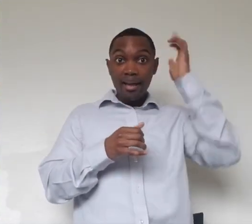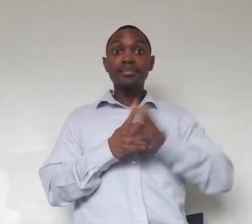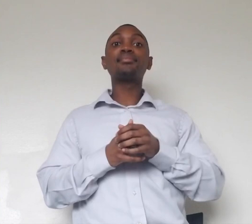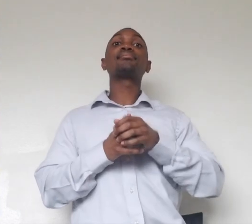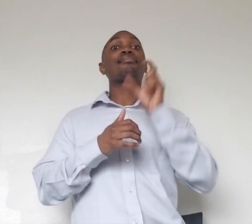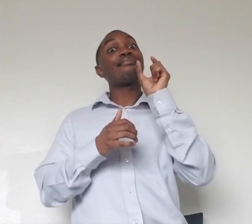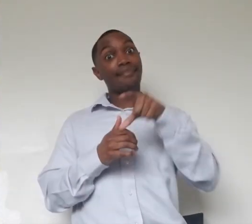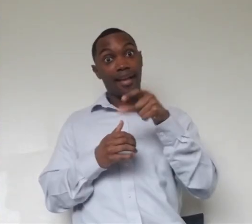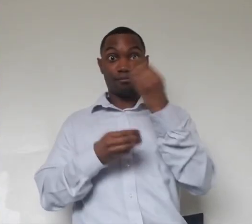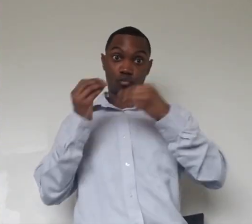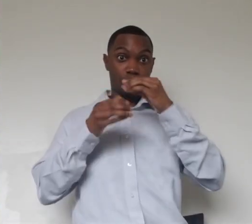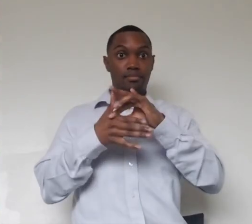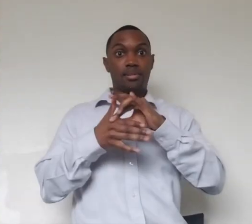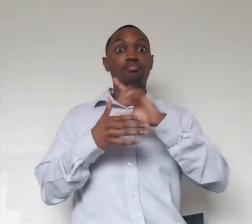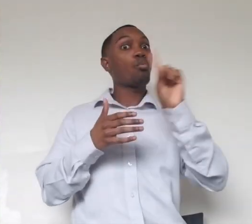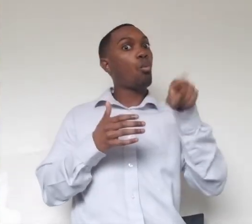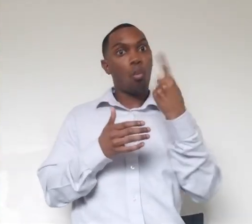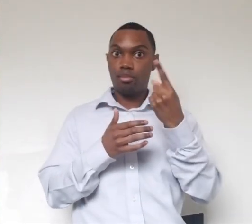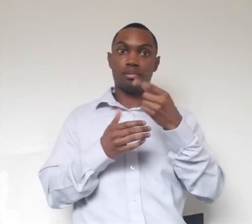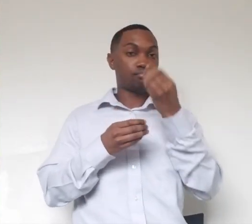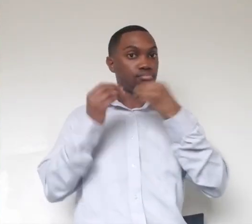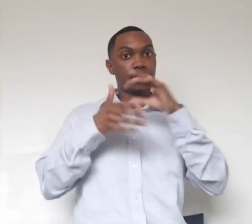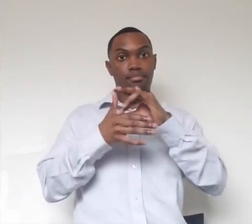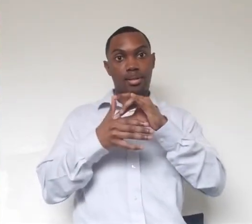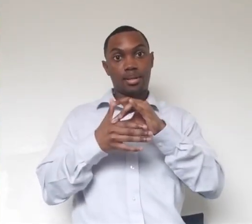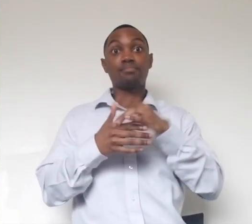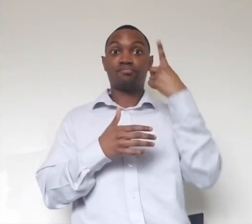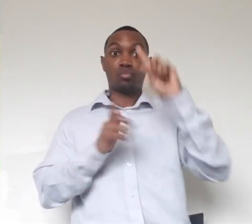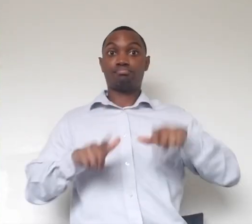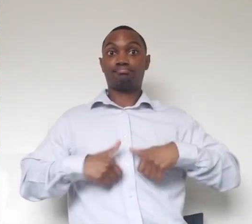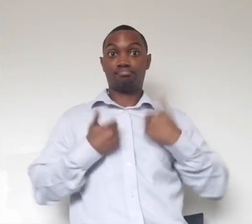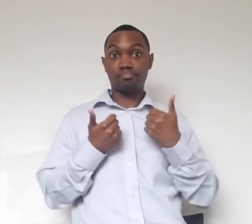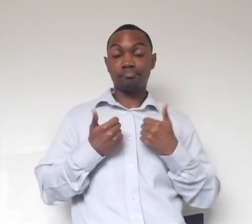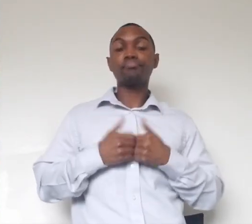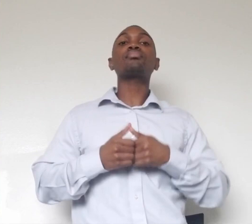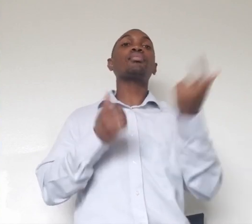only eat meat. And that's what they eat to survive. So they get lots of different kinds of meat here at the zoo.